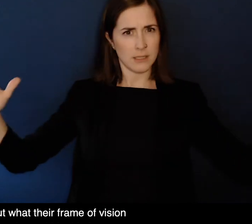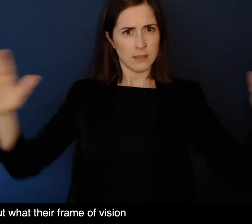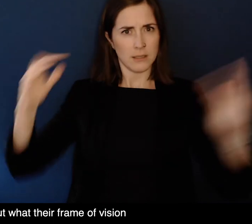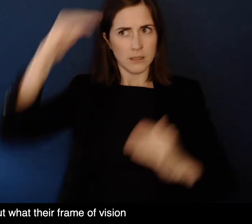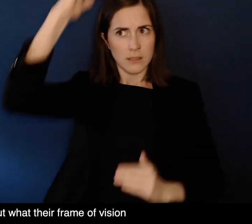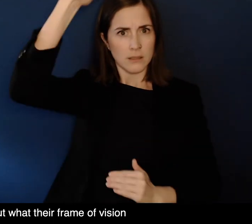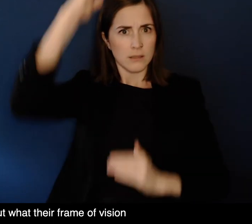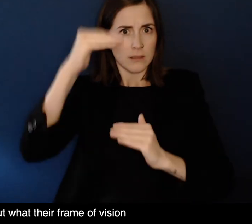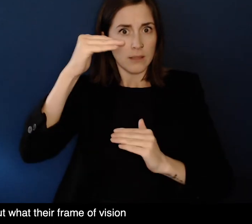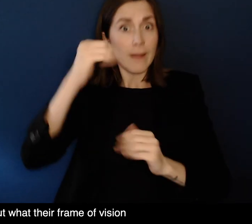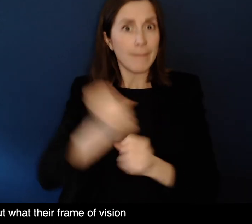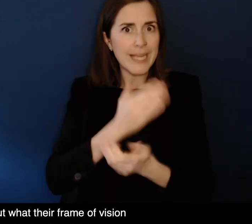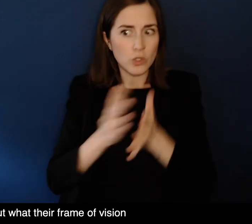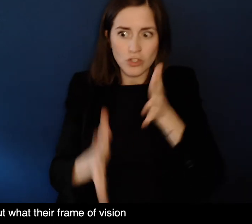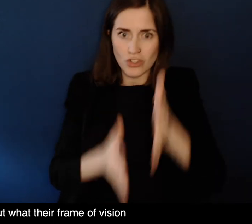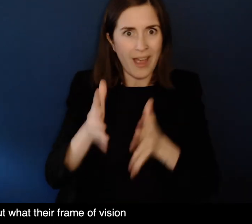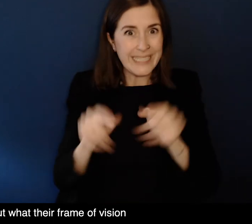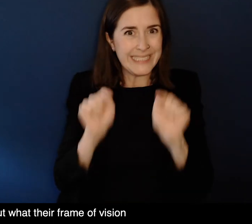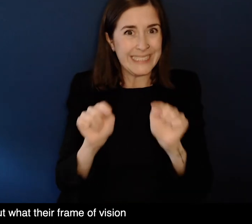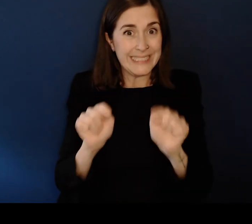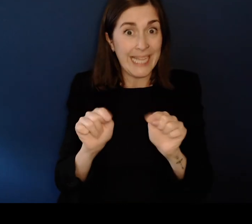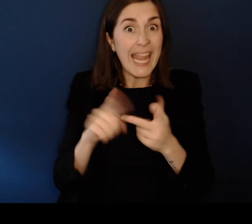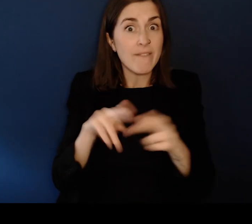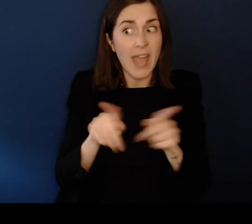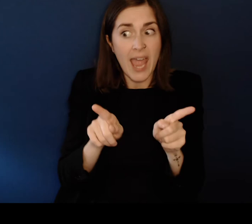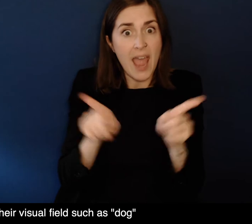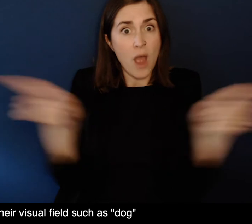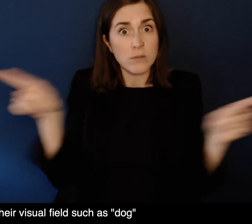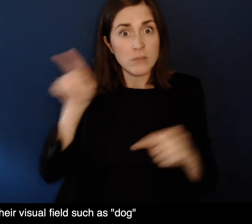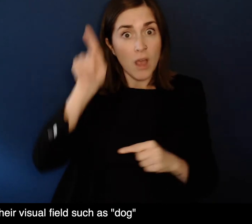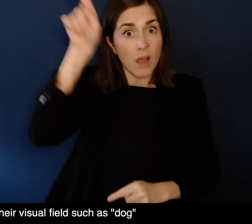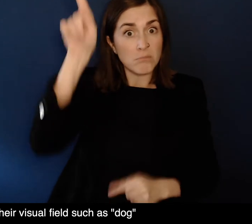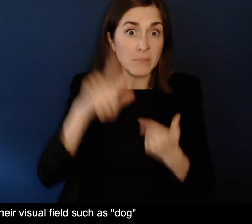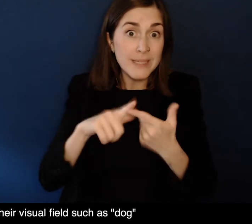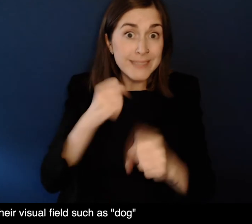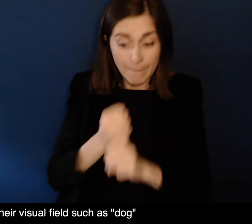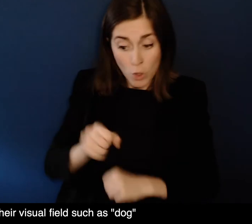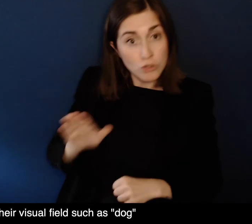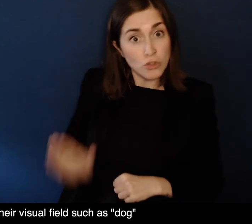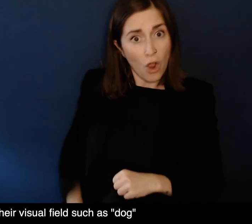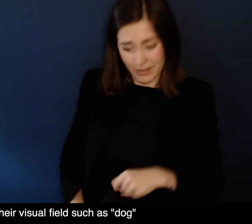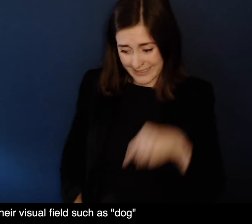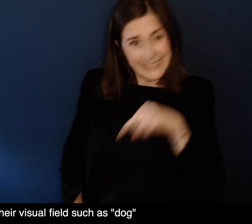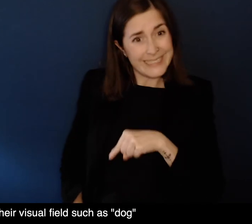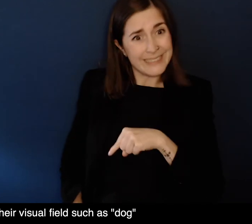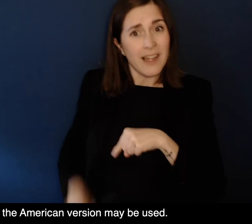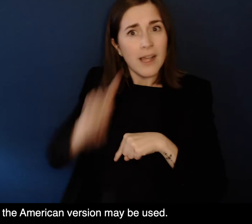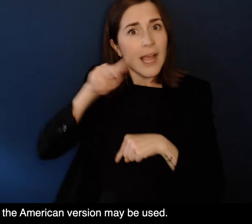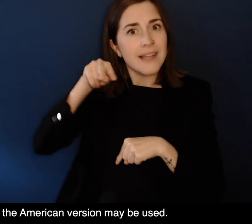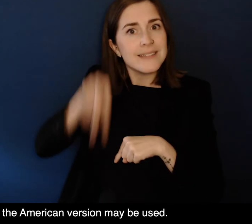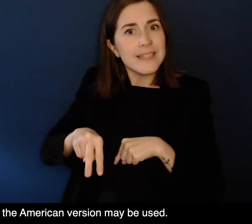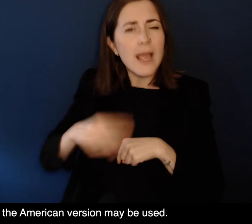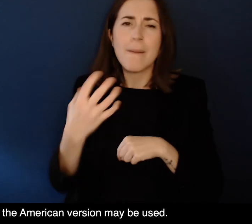their frame of vision is And keep the signs within this frame Signs outside of their visual field such as dog